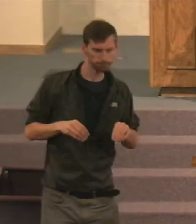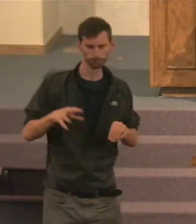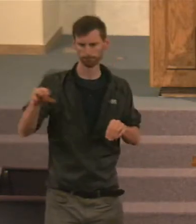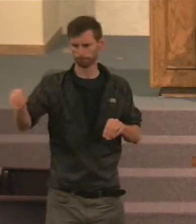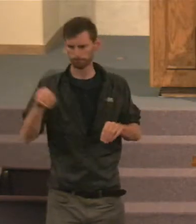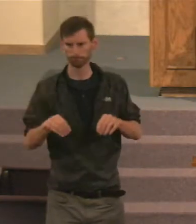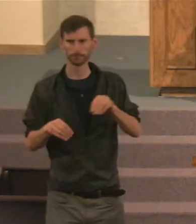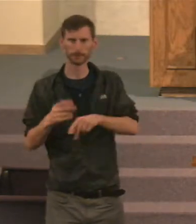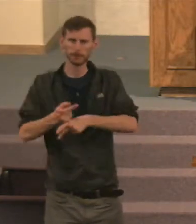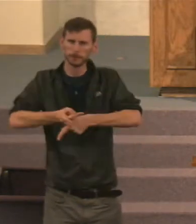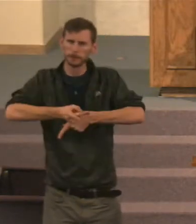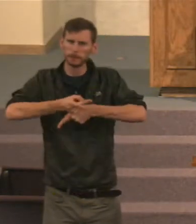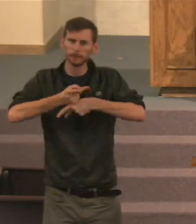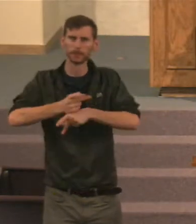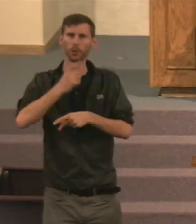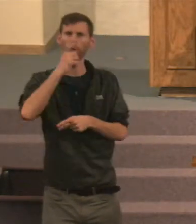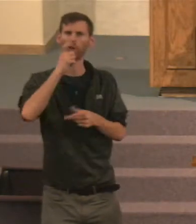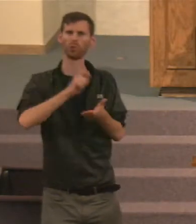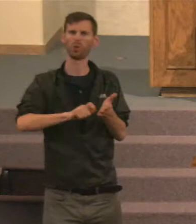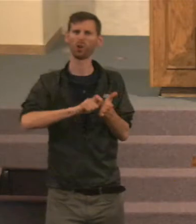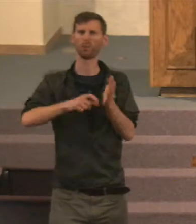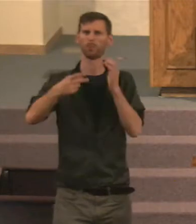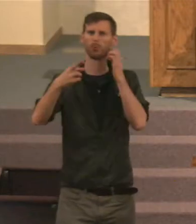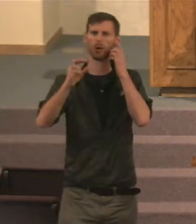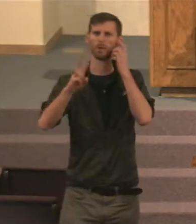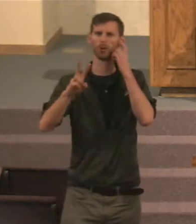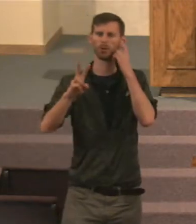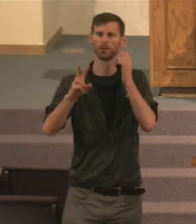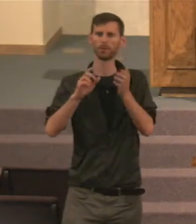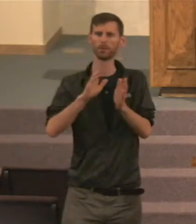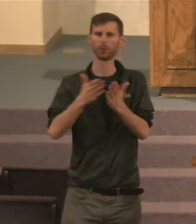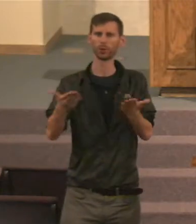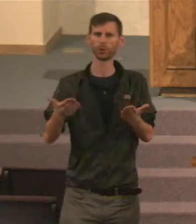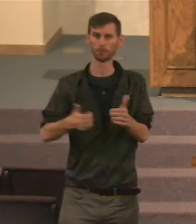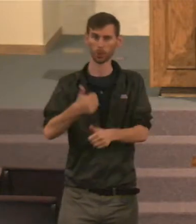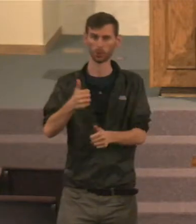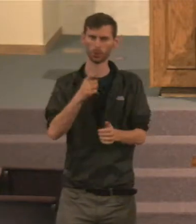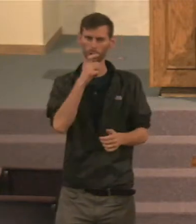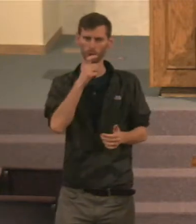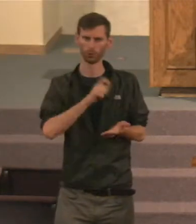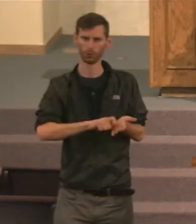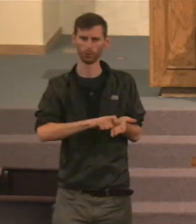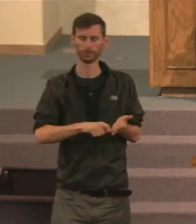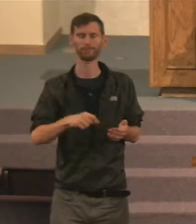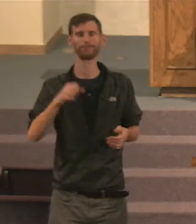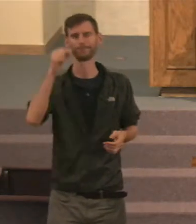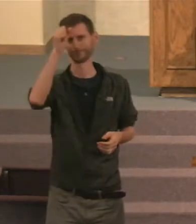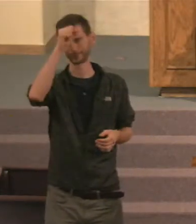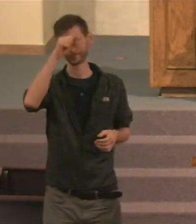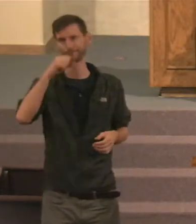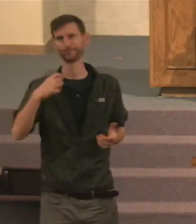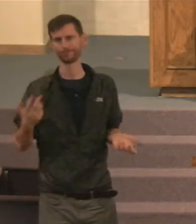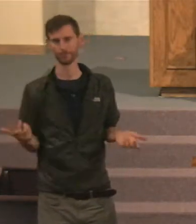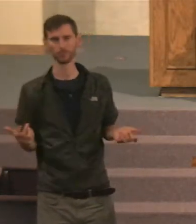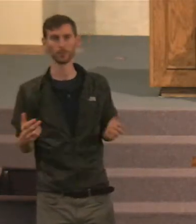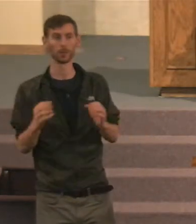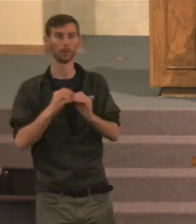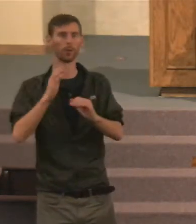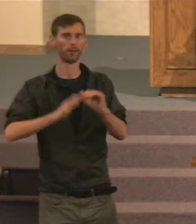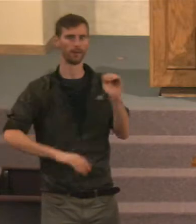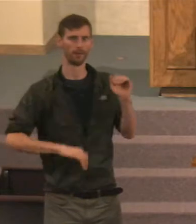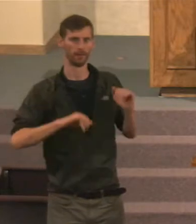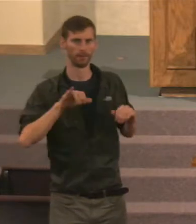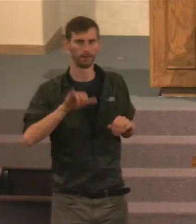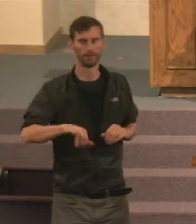Most of it anyway. Solomon. Solomon. But now, It's just more than, Than the book of proverbs. Someone turn over,